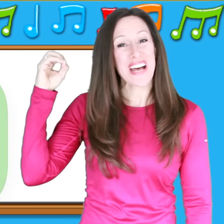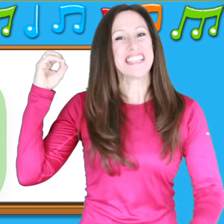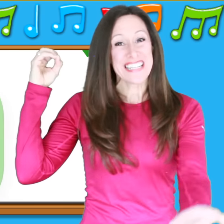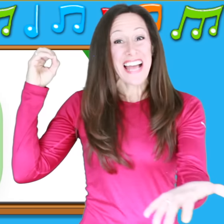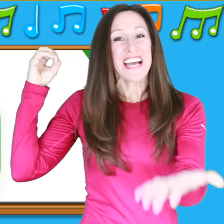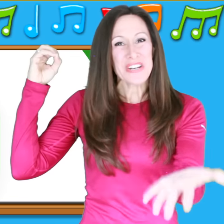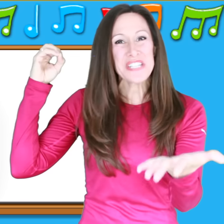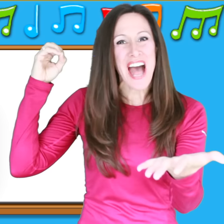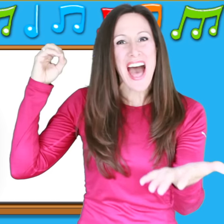Good job!